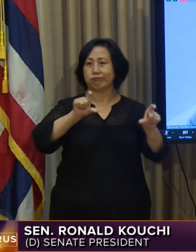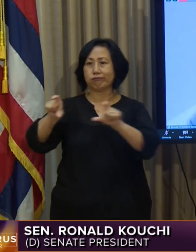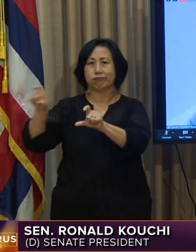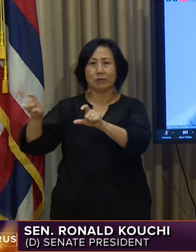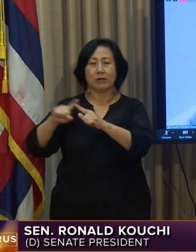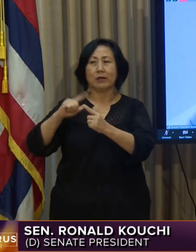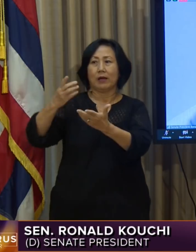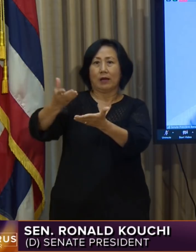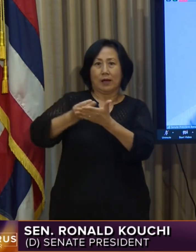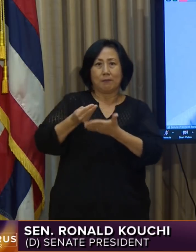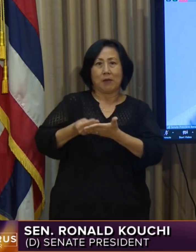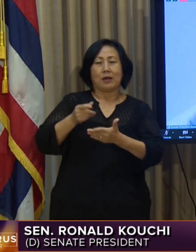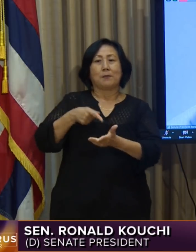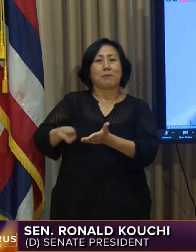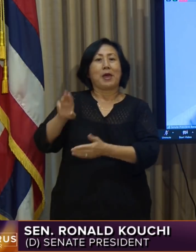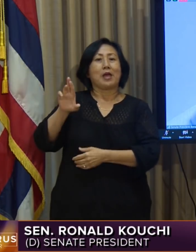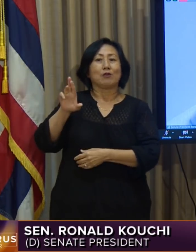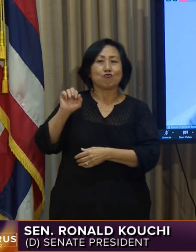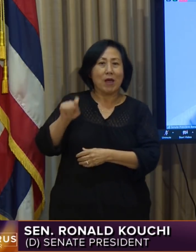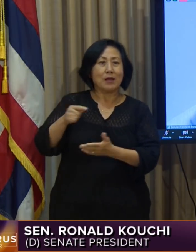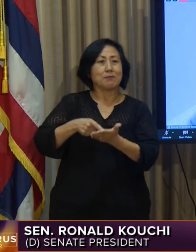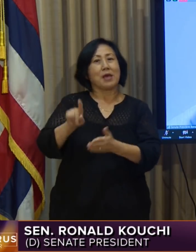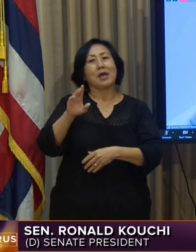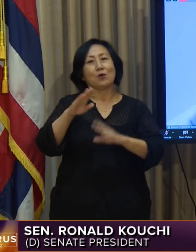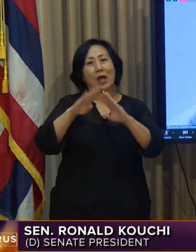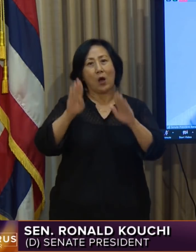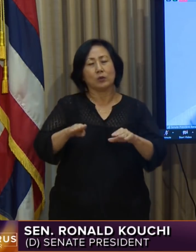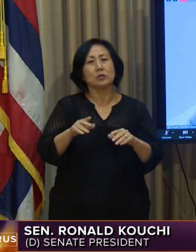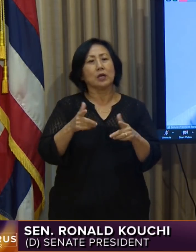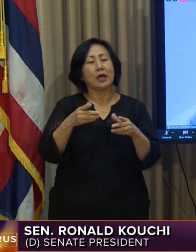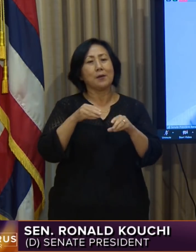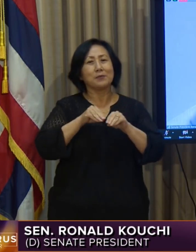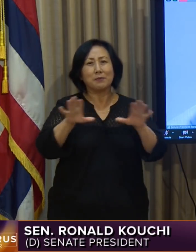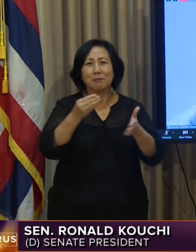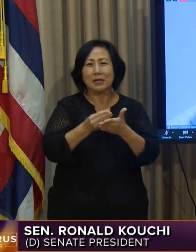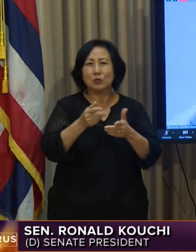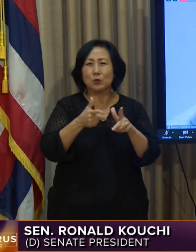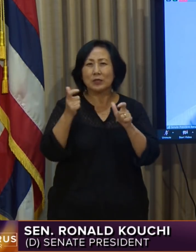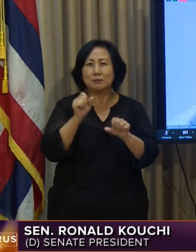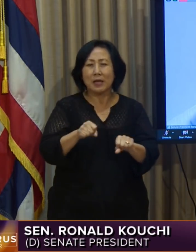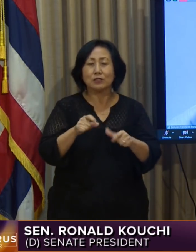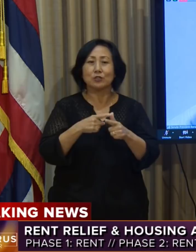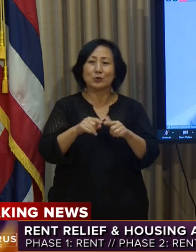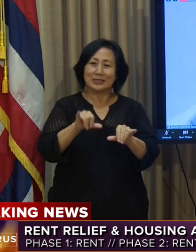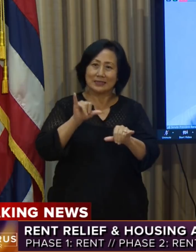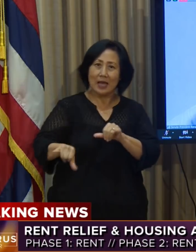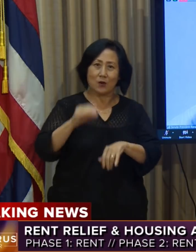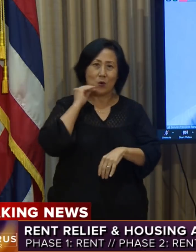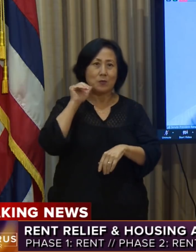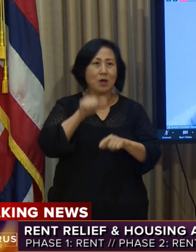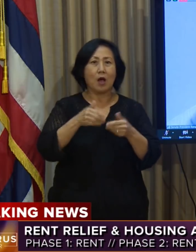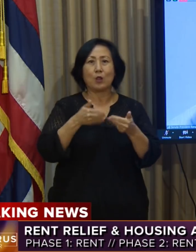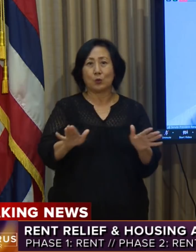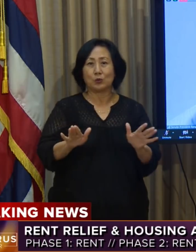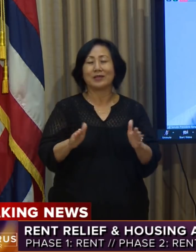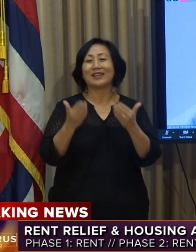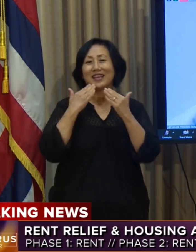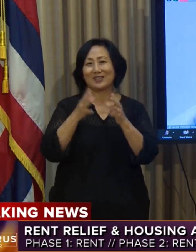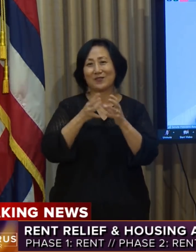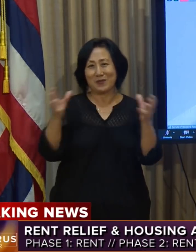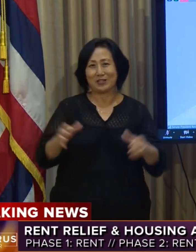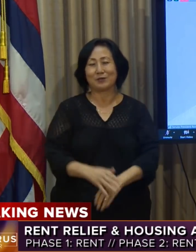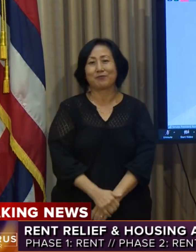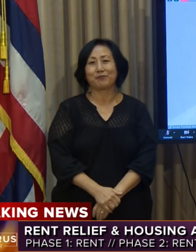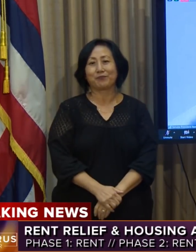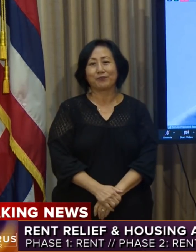these funds to those of you who need it as quickly as we can to ensure that you can stay in your homes. Thank you very